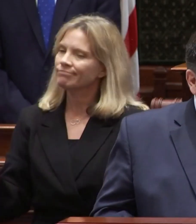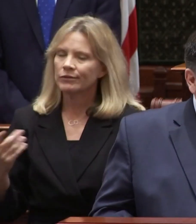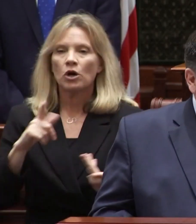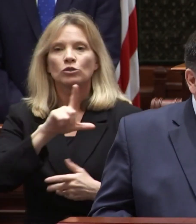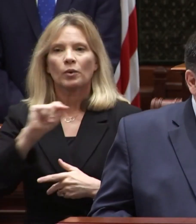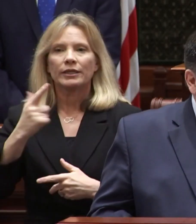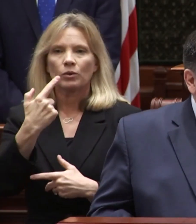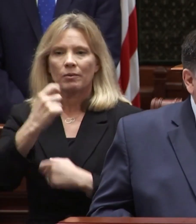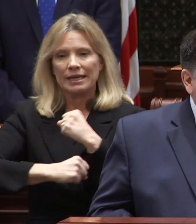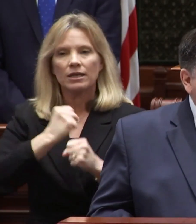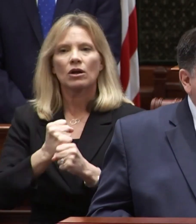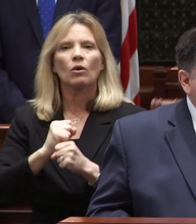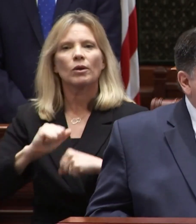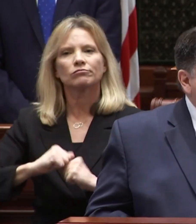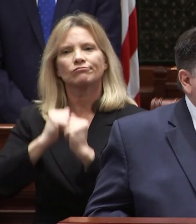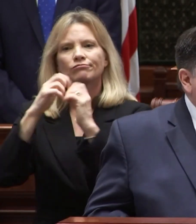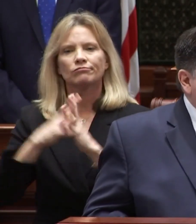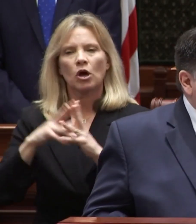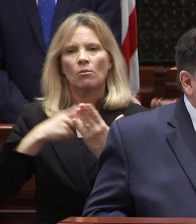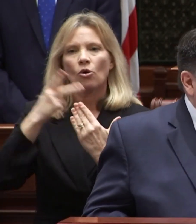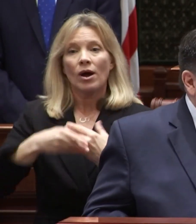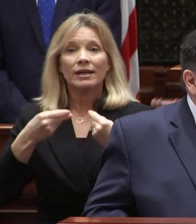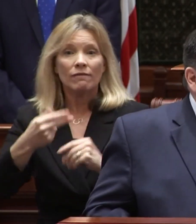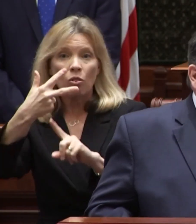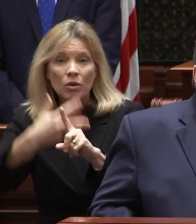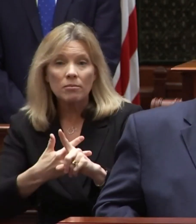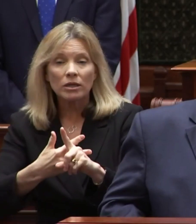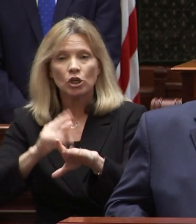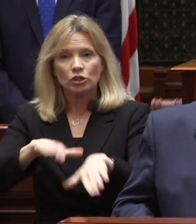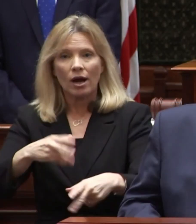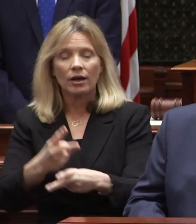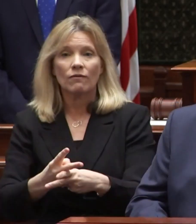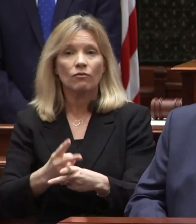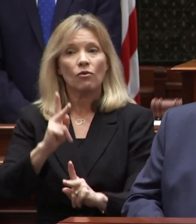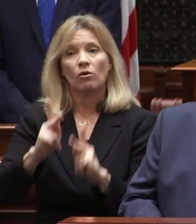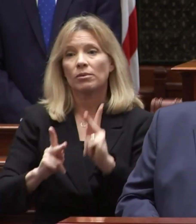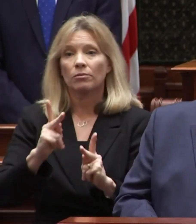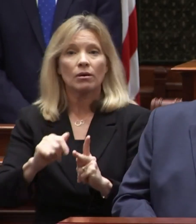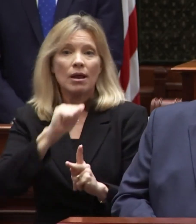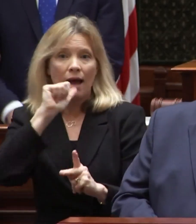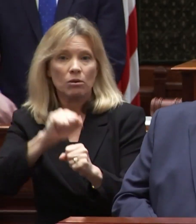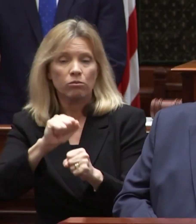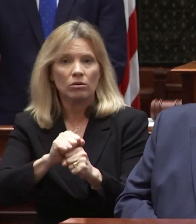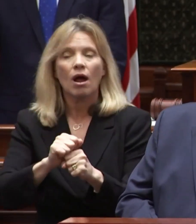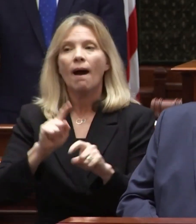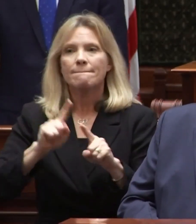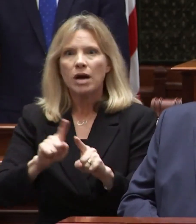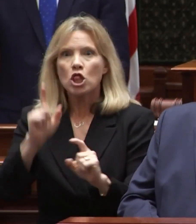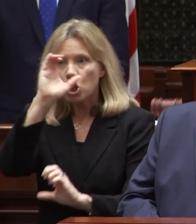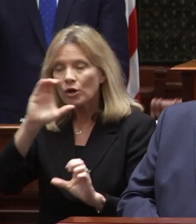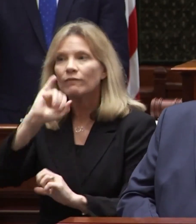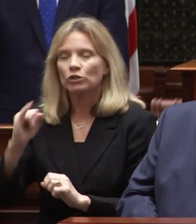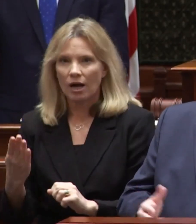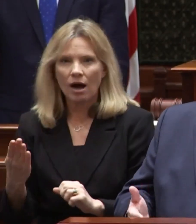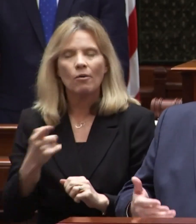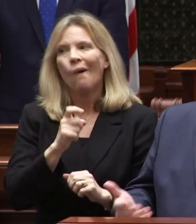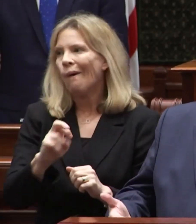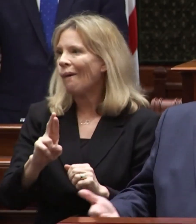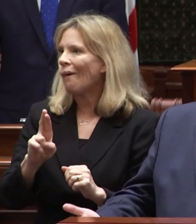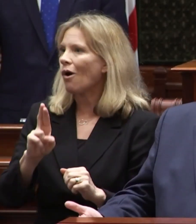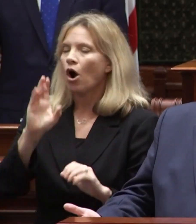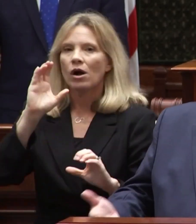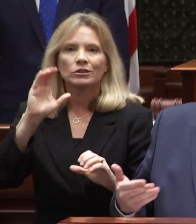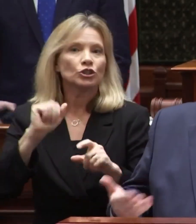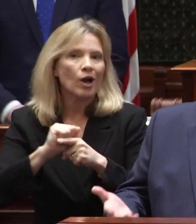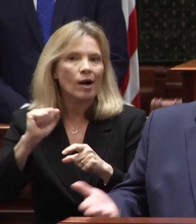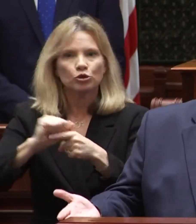we initiated a program that provides three months of child care for unemployed parents who are engaged in a job search or a job